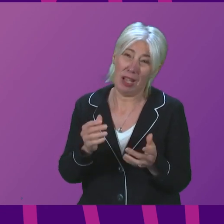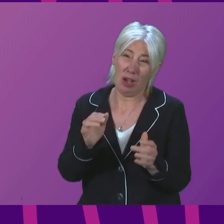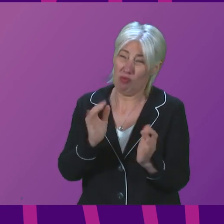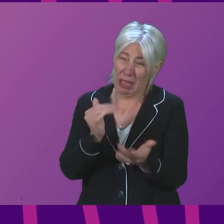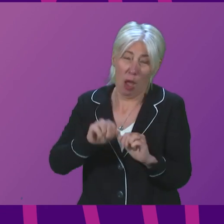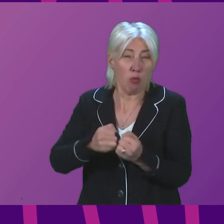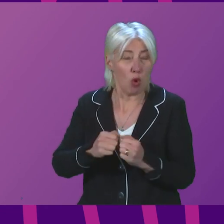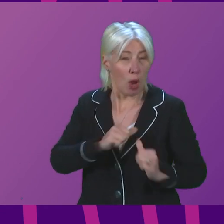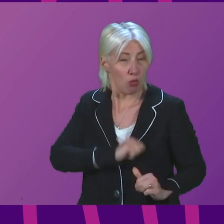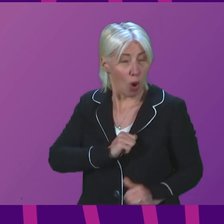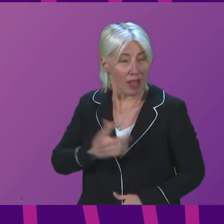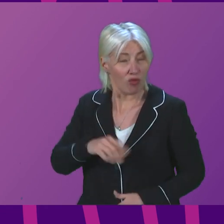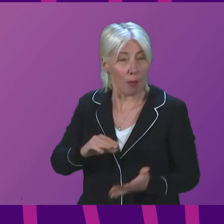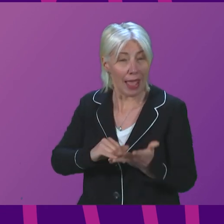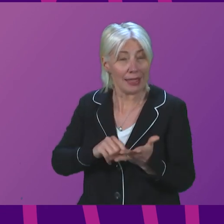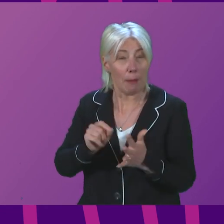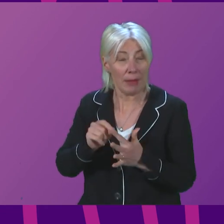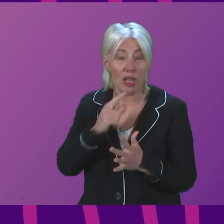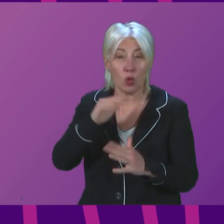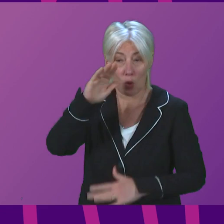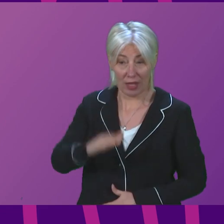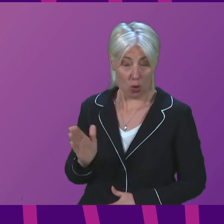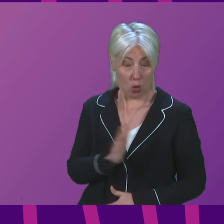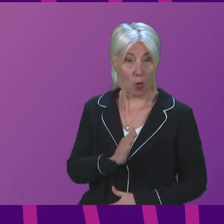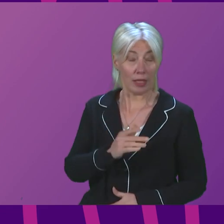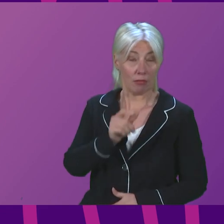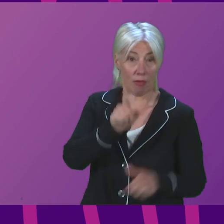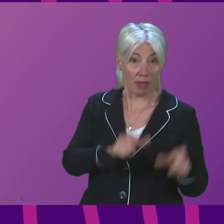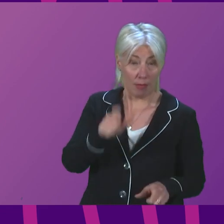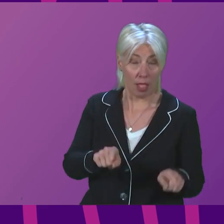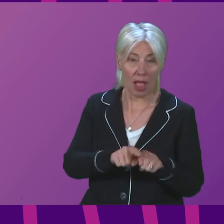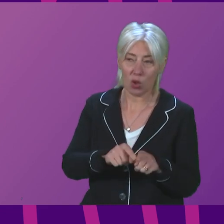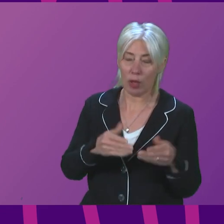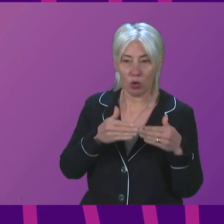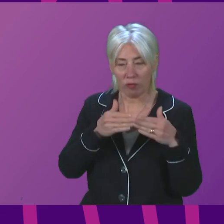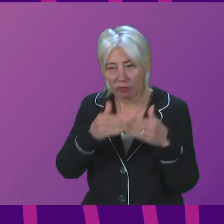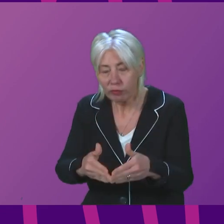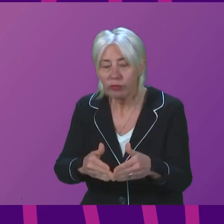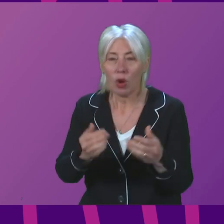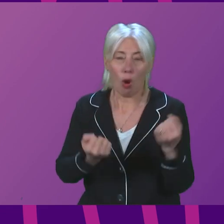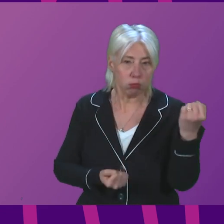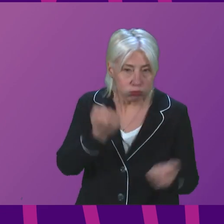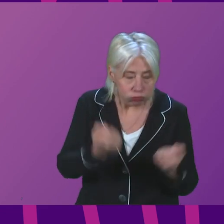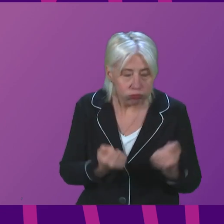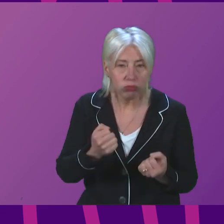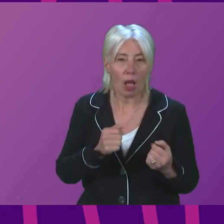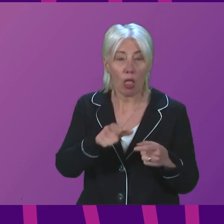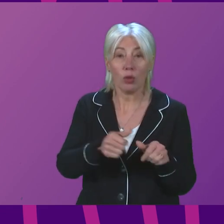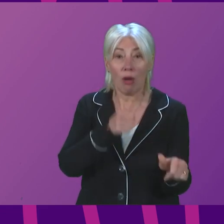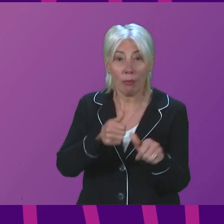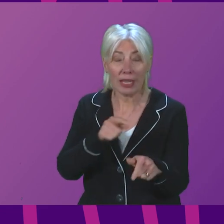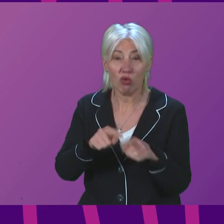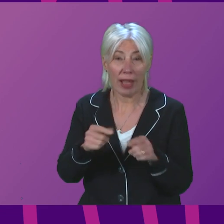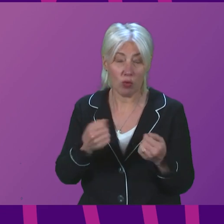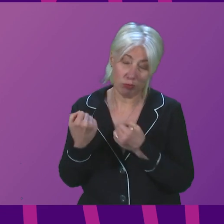broken promise by the SNP to the people of the south-west of Scotland and the haulage and ferry companies that depend on the route to move goods to and from